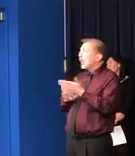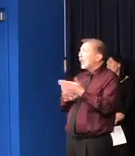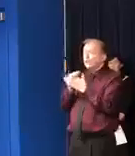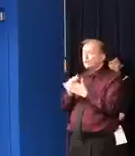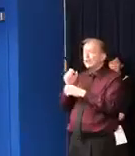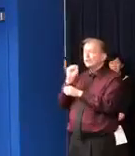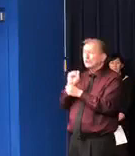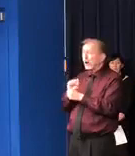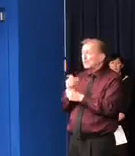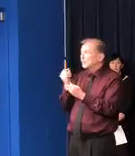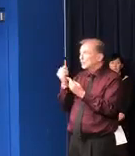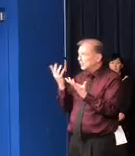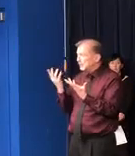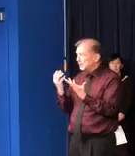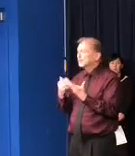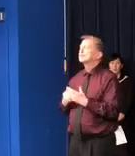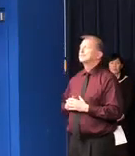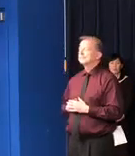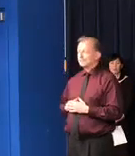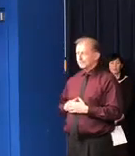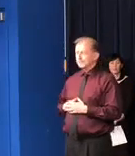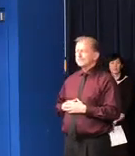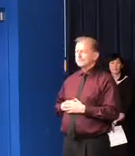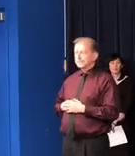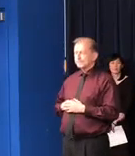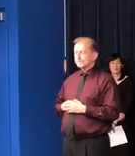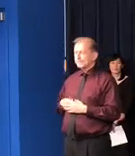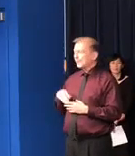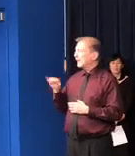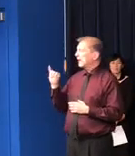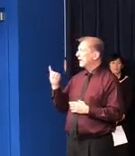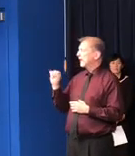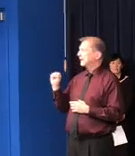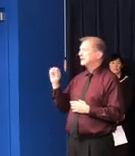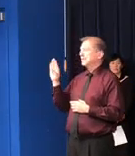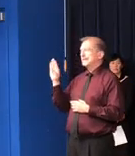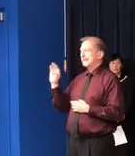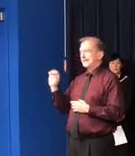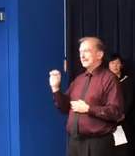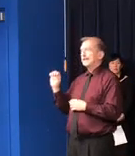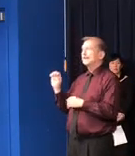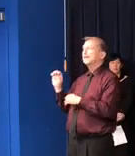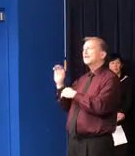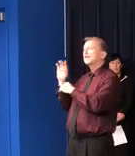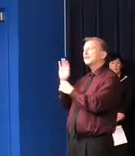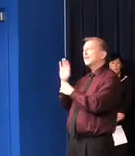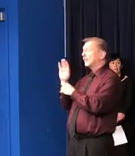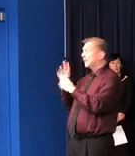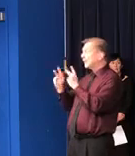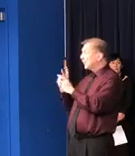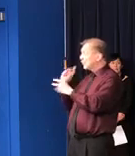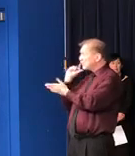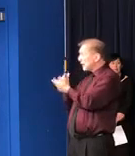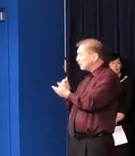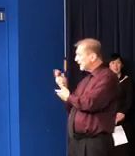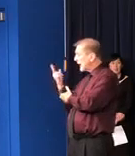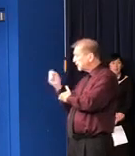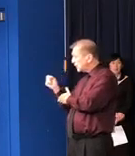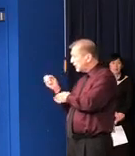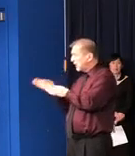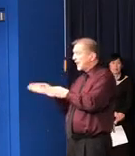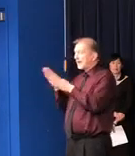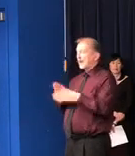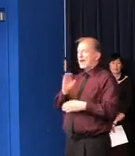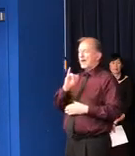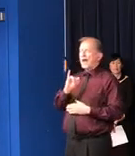to graduate? So we're working together, you know, ISBE for graduating seniors and our IBHE, the